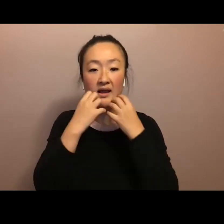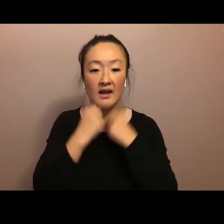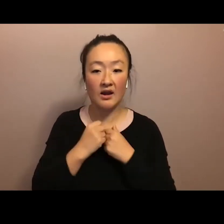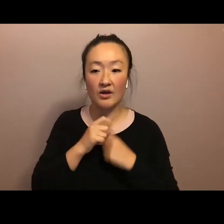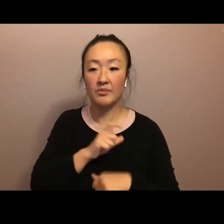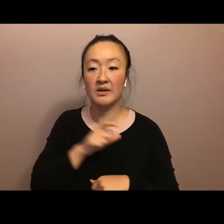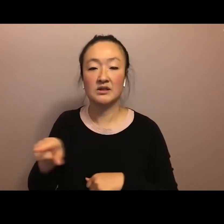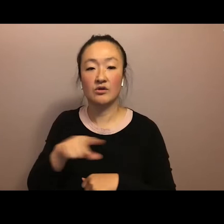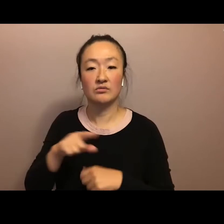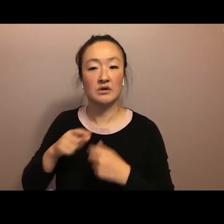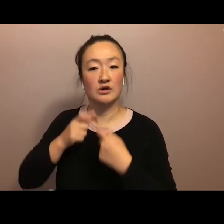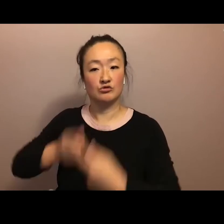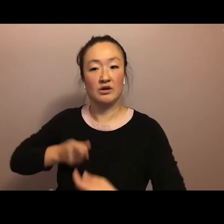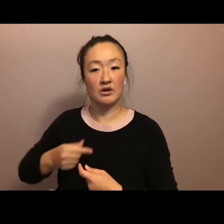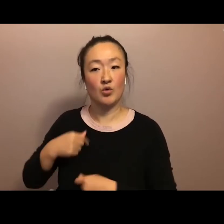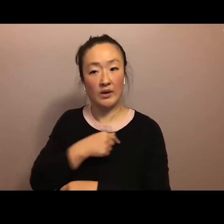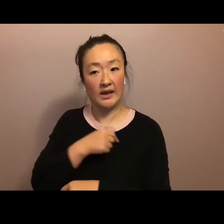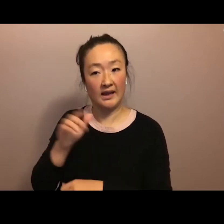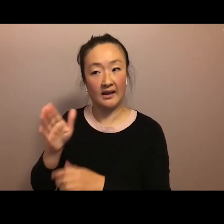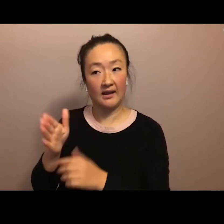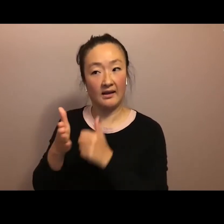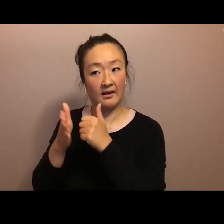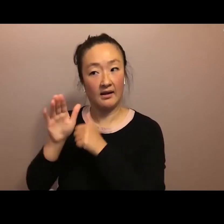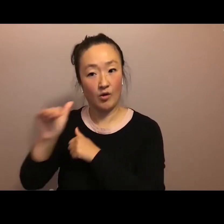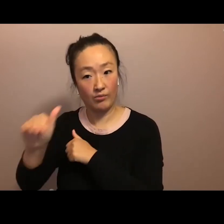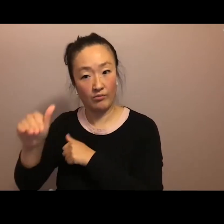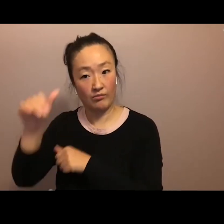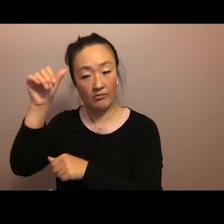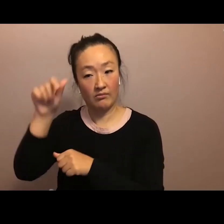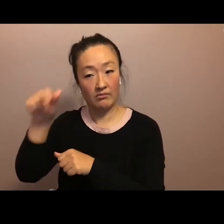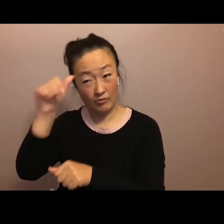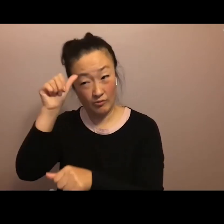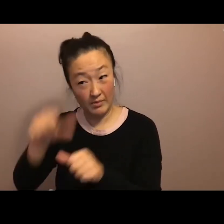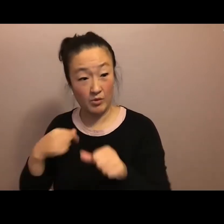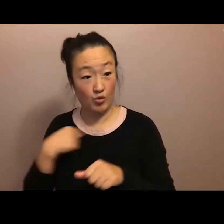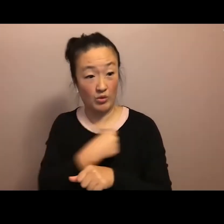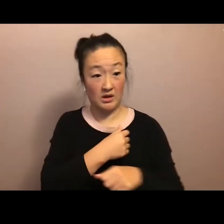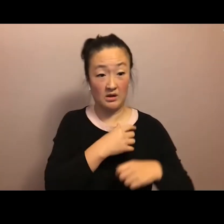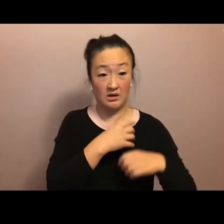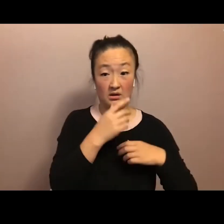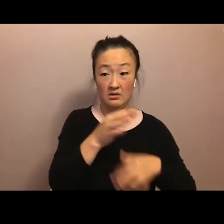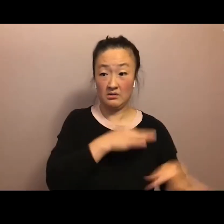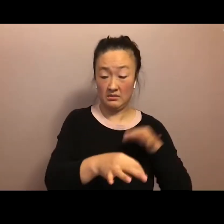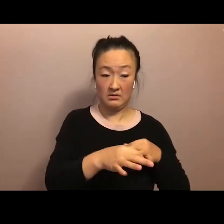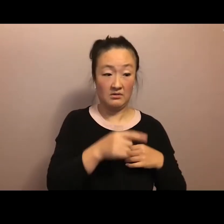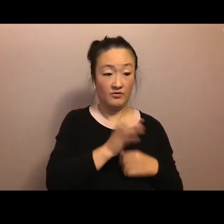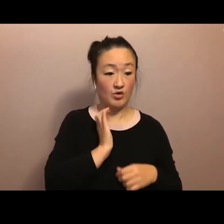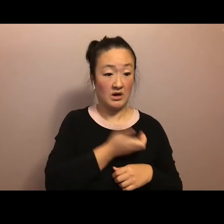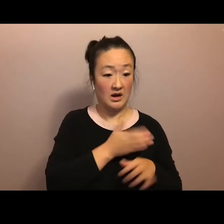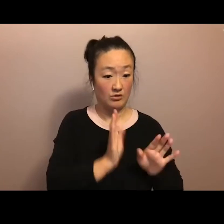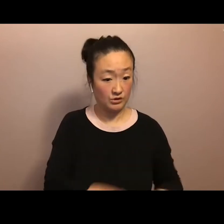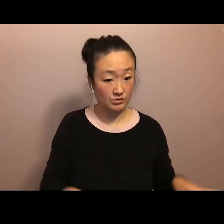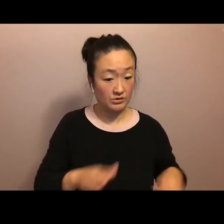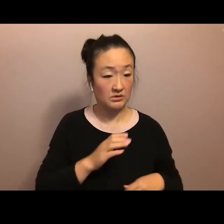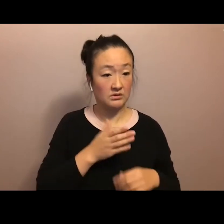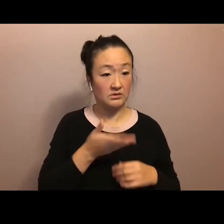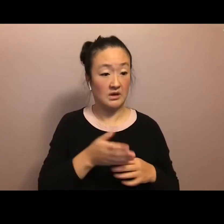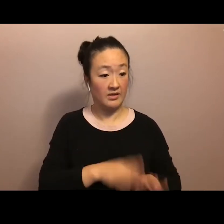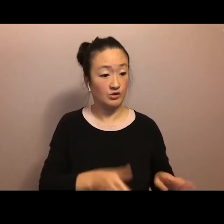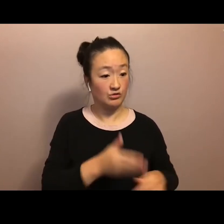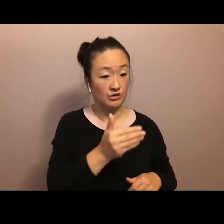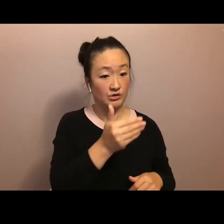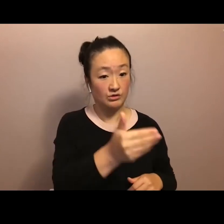reminded them that we stood there for our children, and their children. But most of all, we held tightly on to each other.